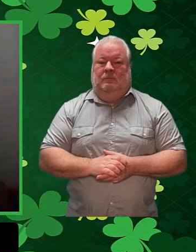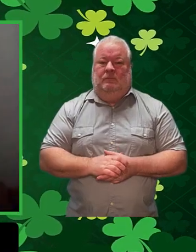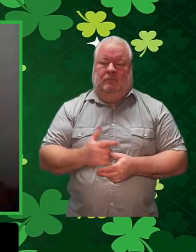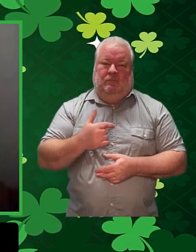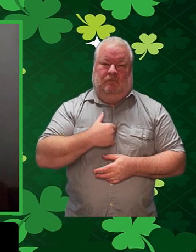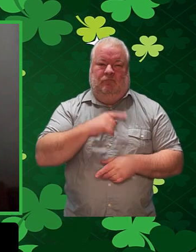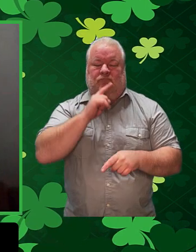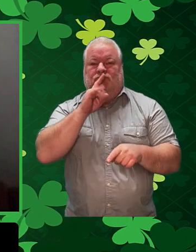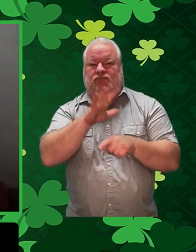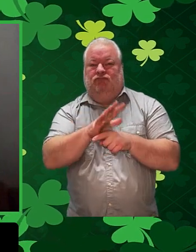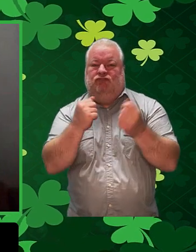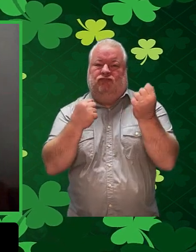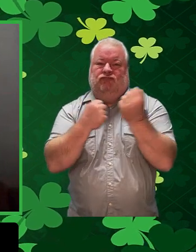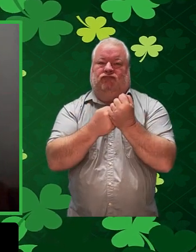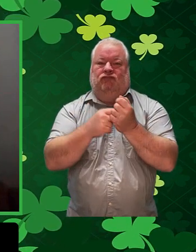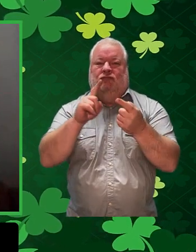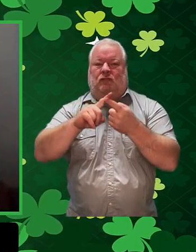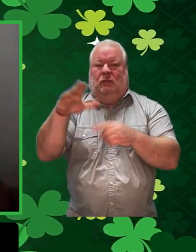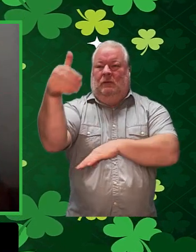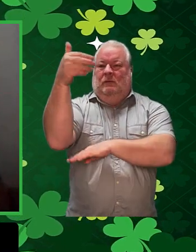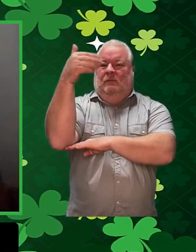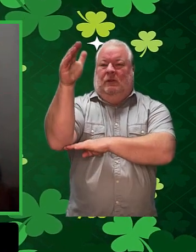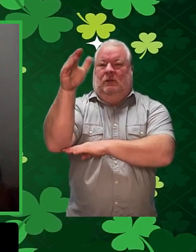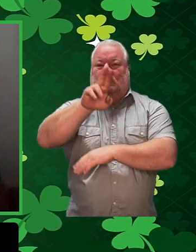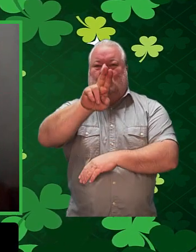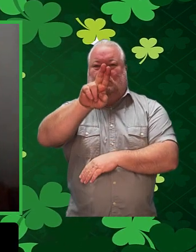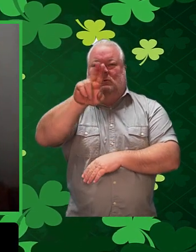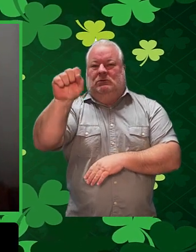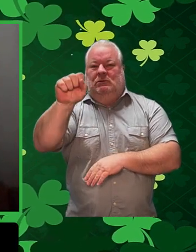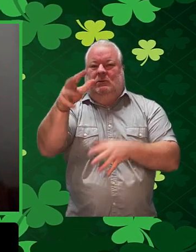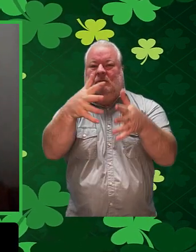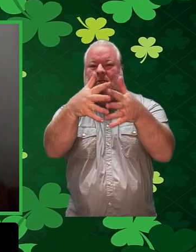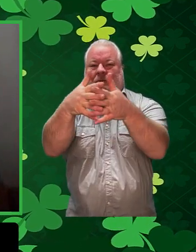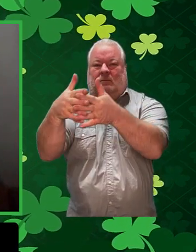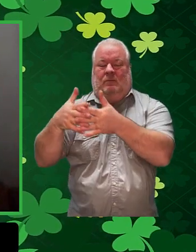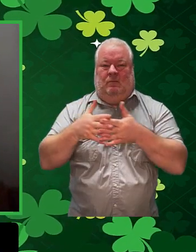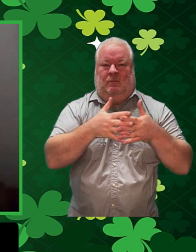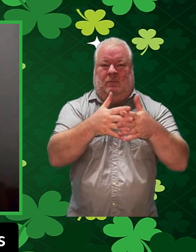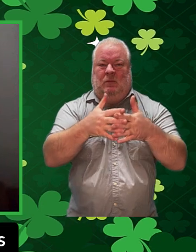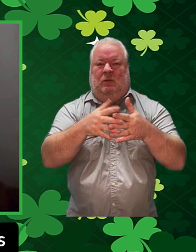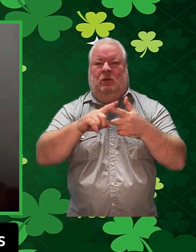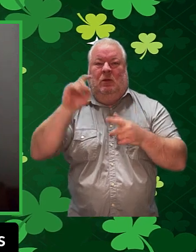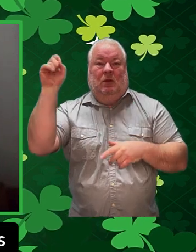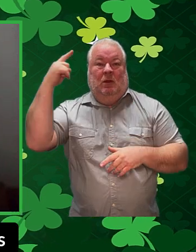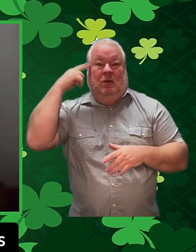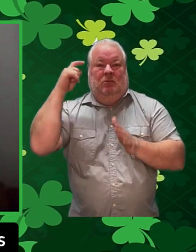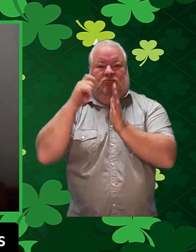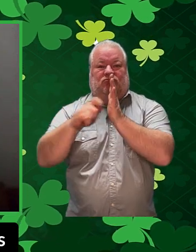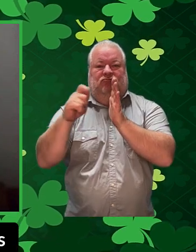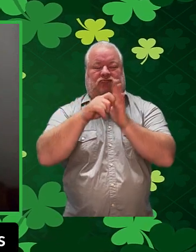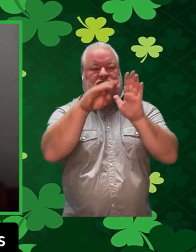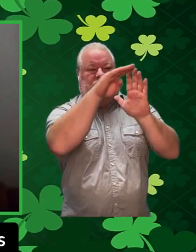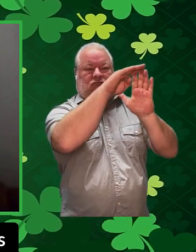I pledge allegiance to the flag of the United States of America and to the